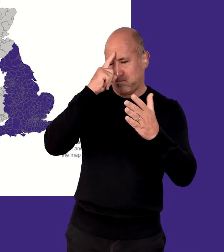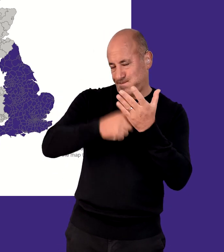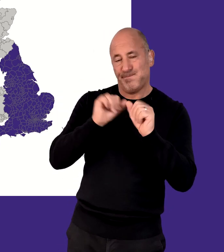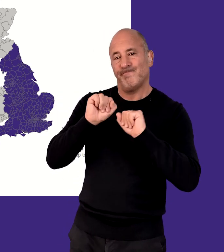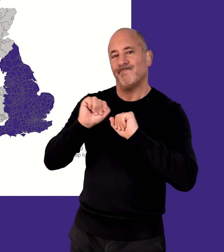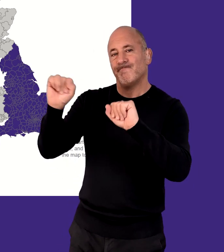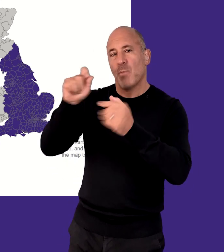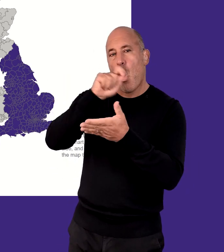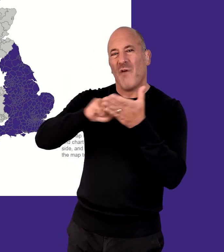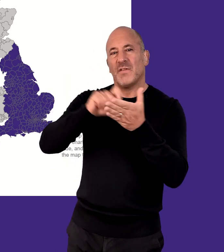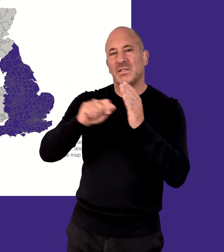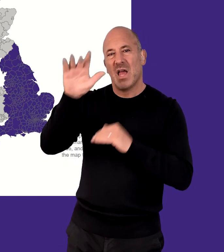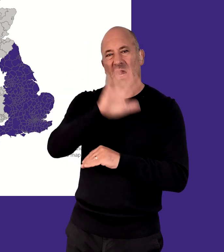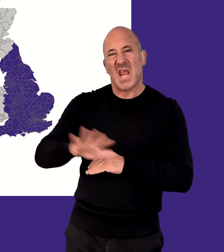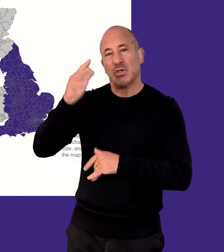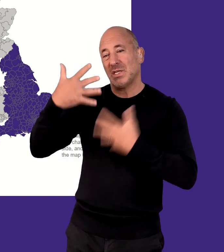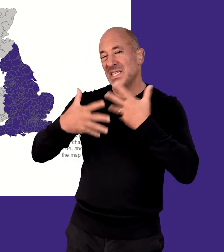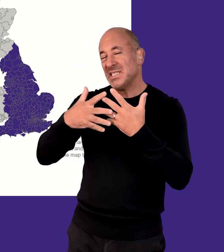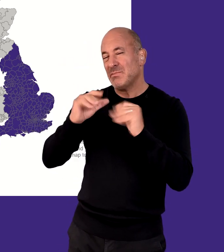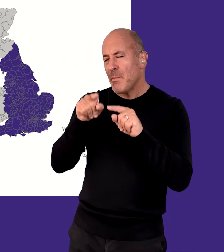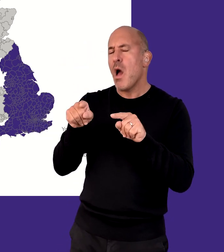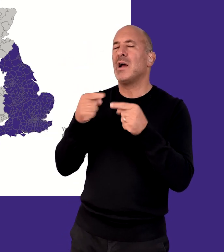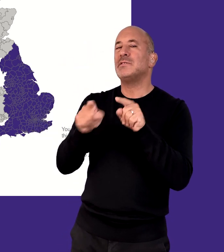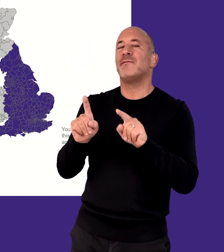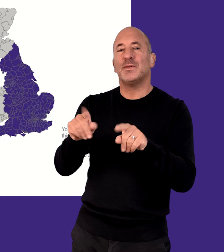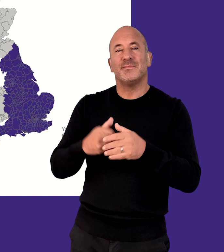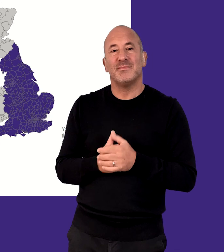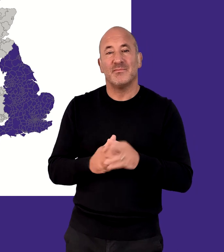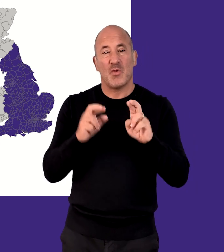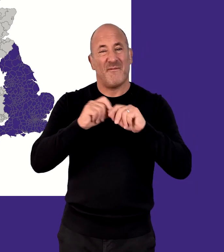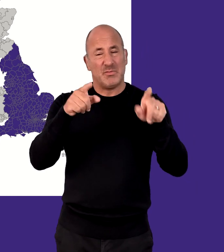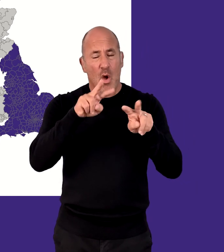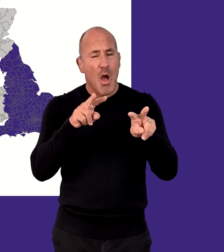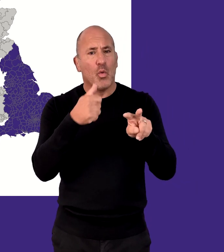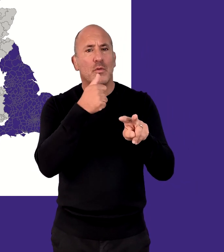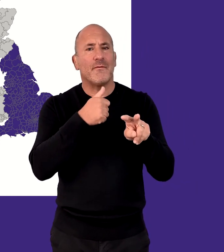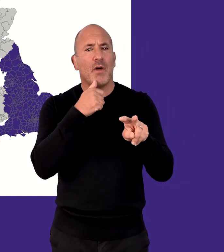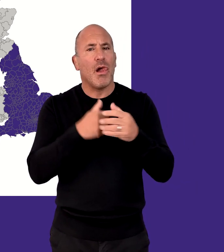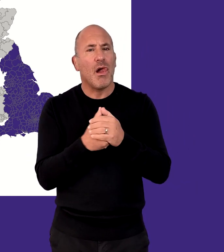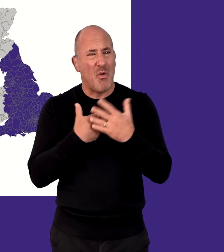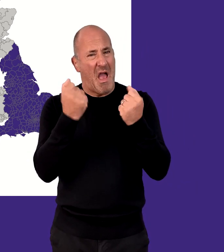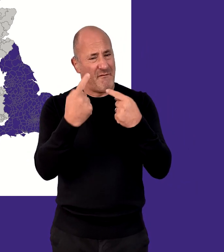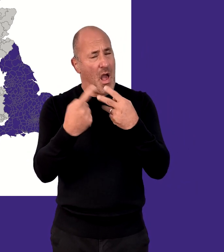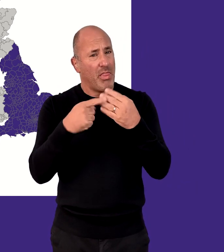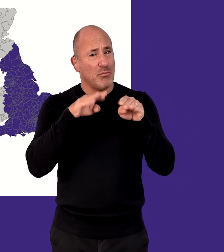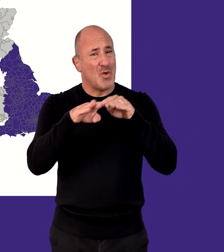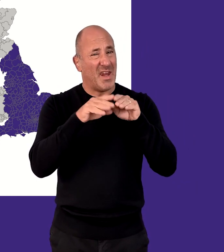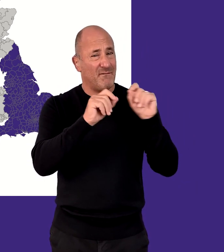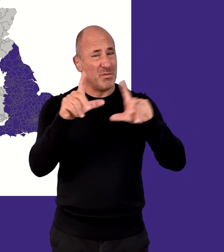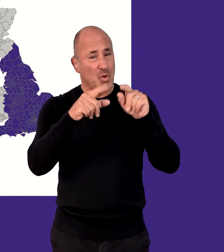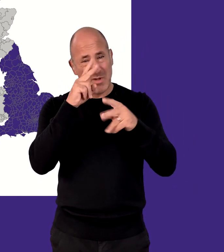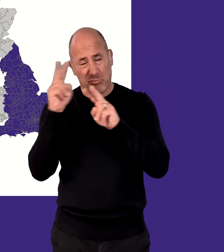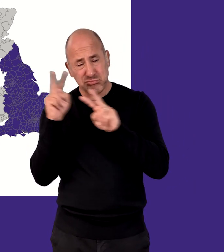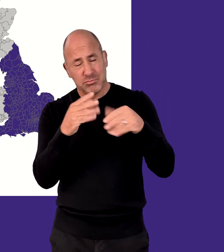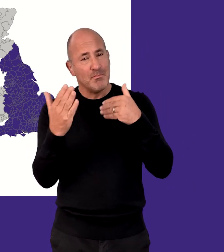answers were decided by the Office for National Statistics. We hope that you have found this video informative, and please do